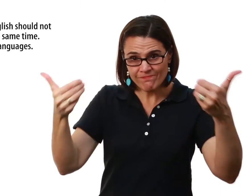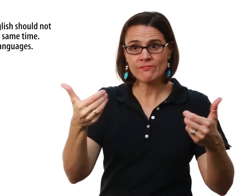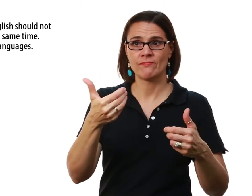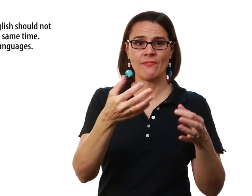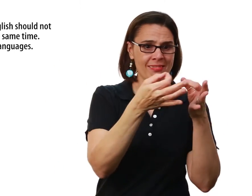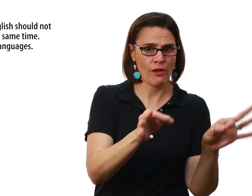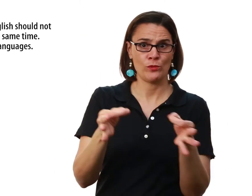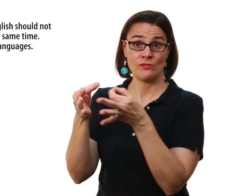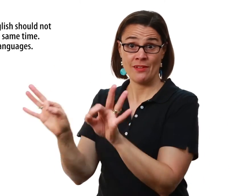languages separate